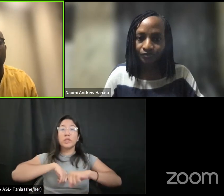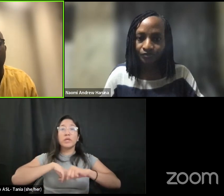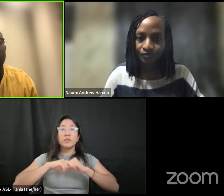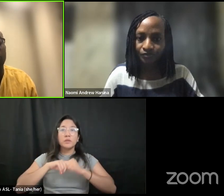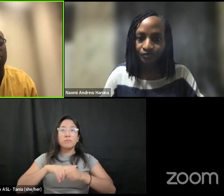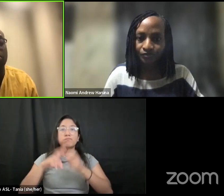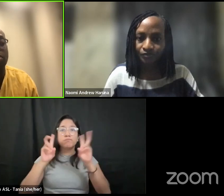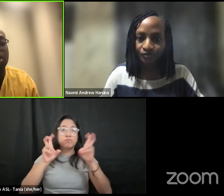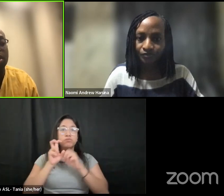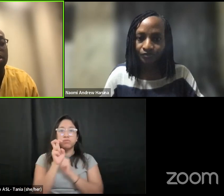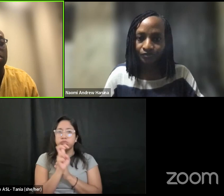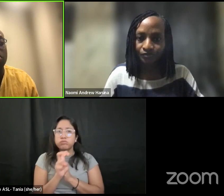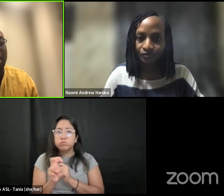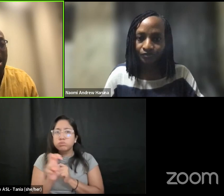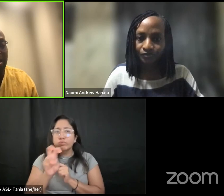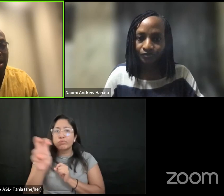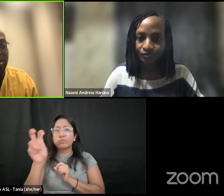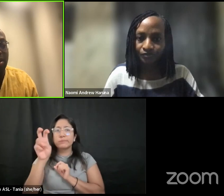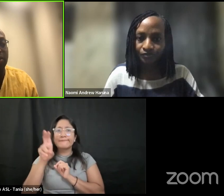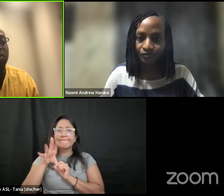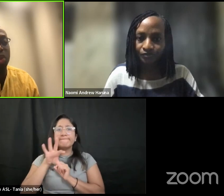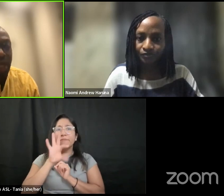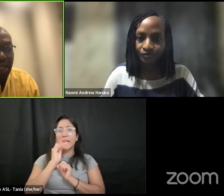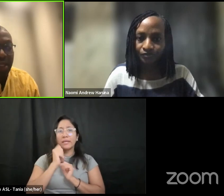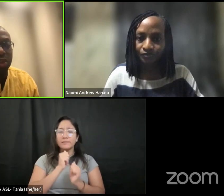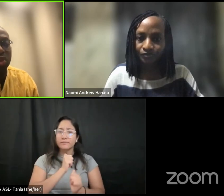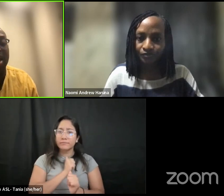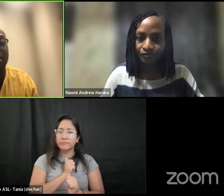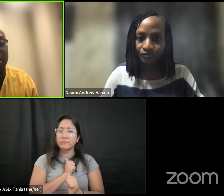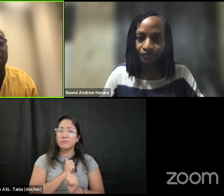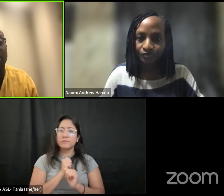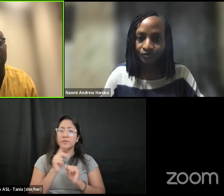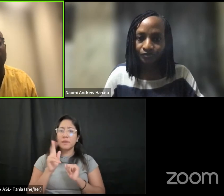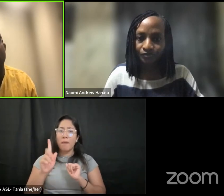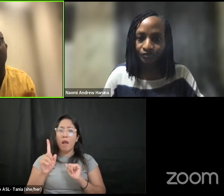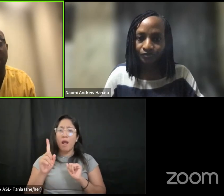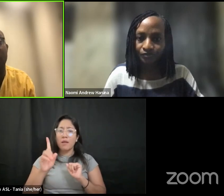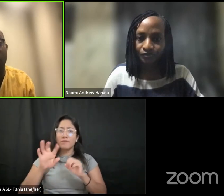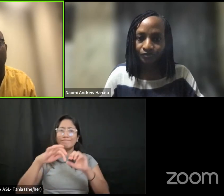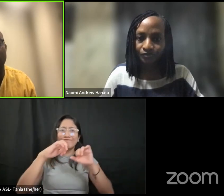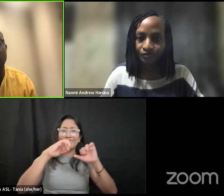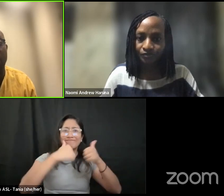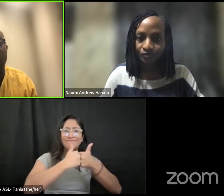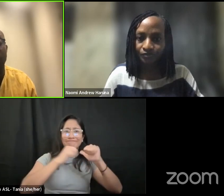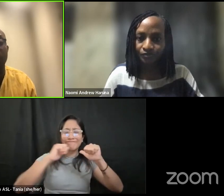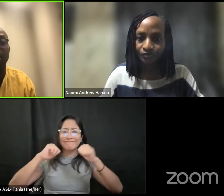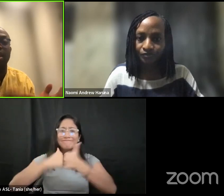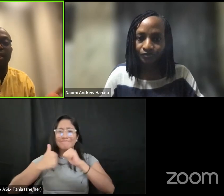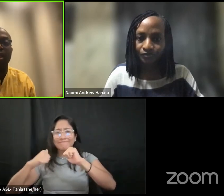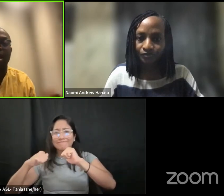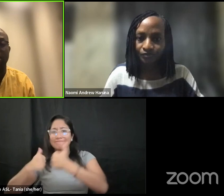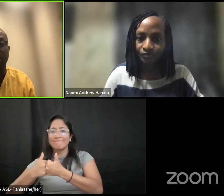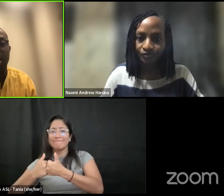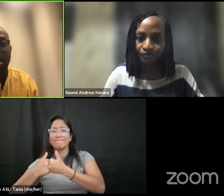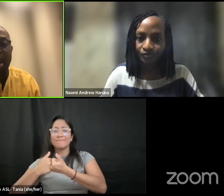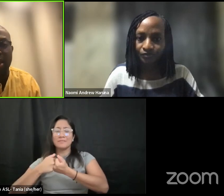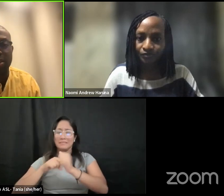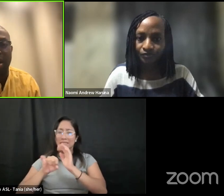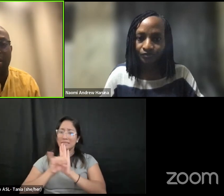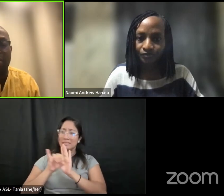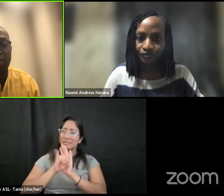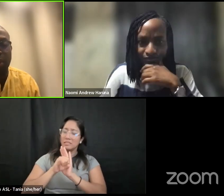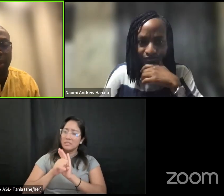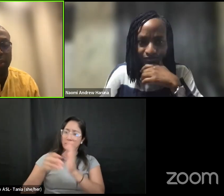to to to ask ourselves to challenge the identity that has been passed down to us particularly as